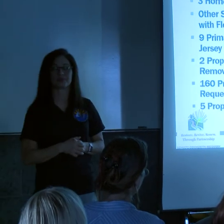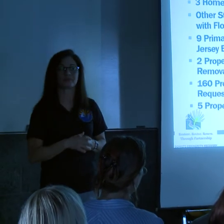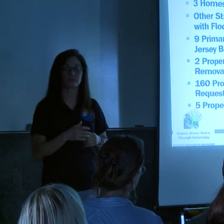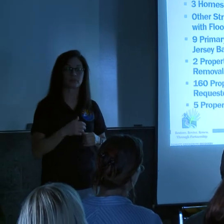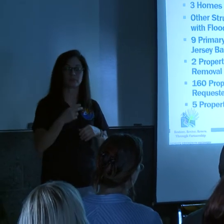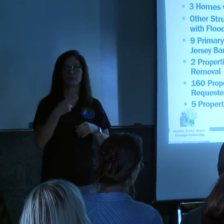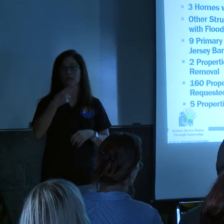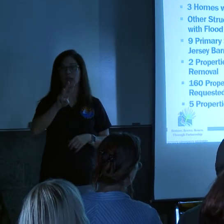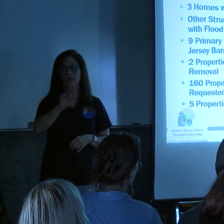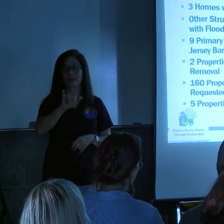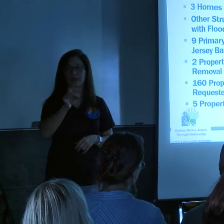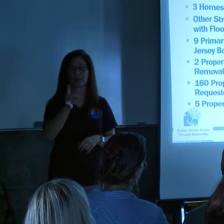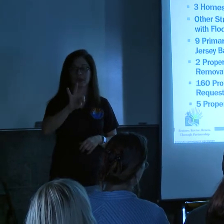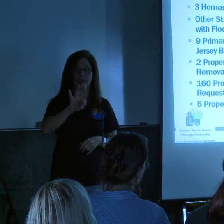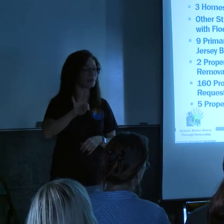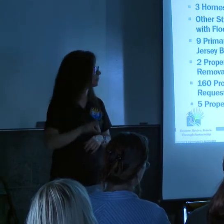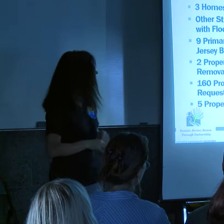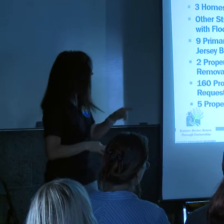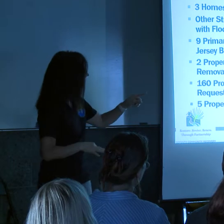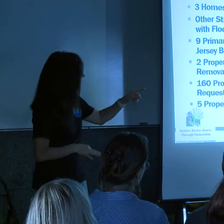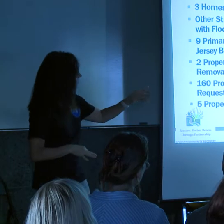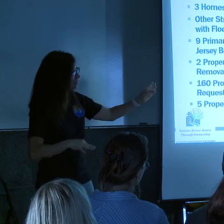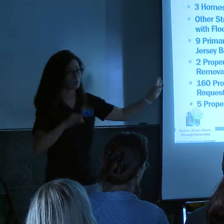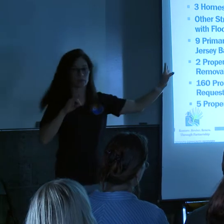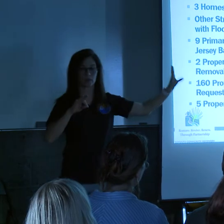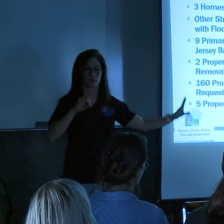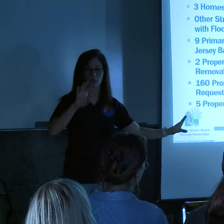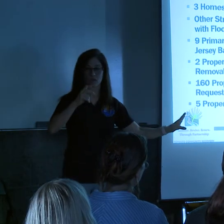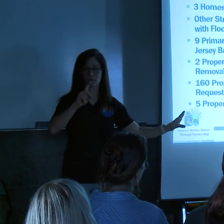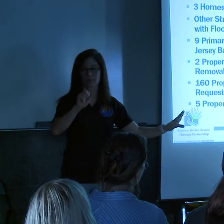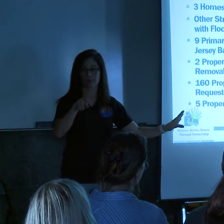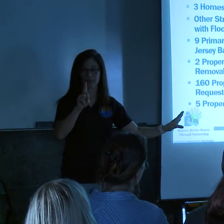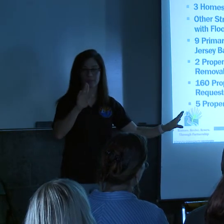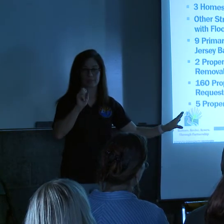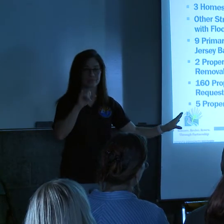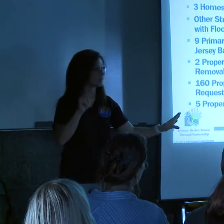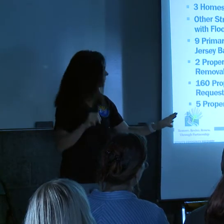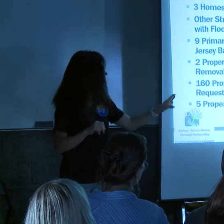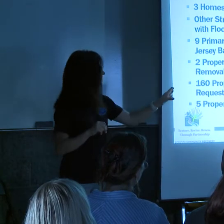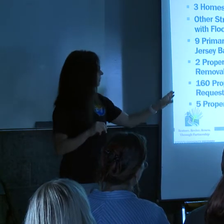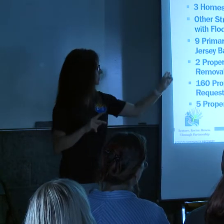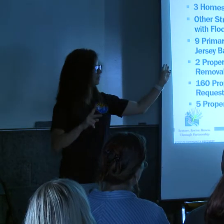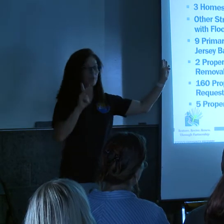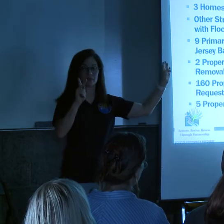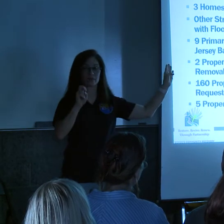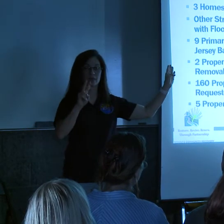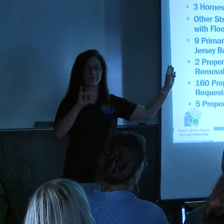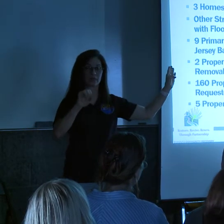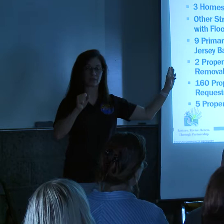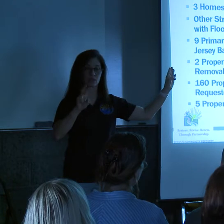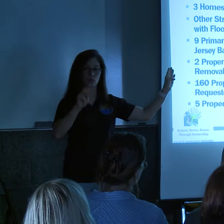Here's Highway 89, and here's the Copeland Basin. And so there's Kevin's Way and Brandis,